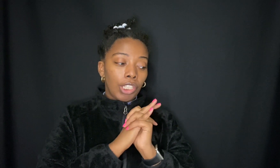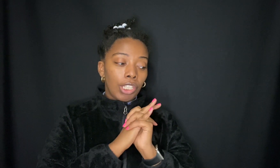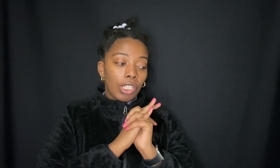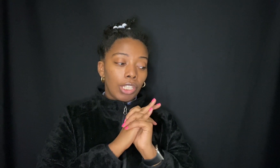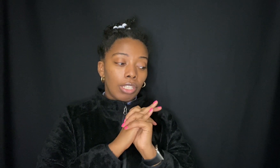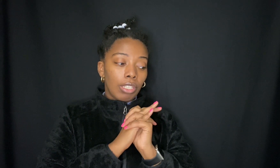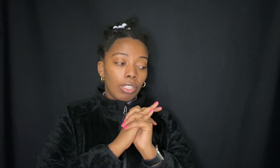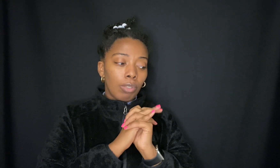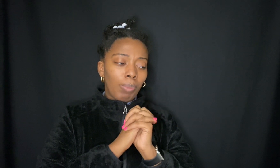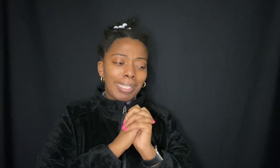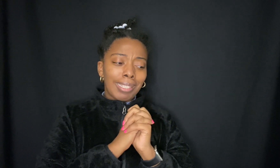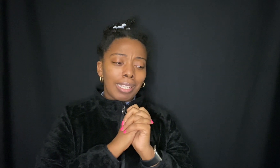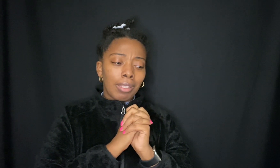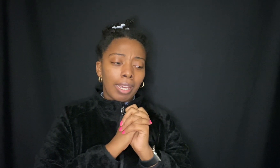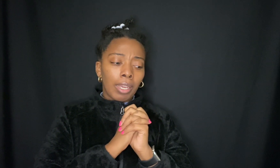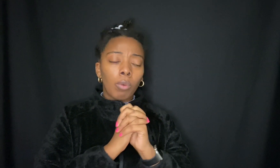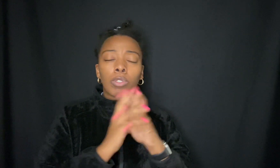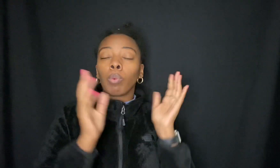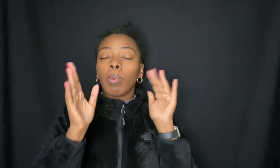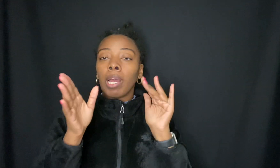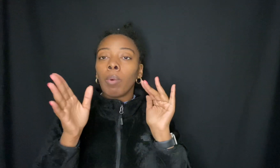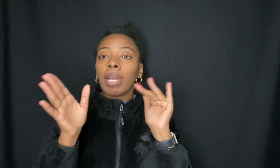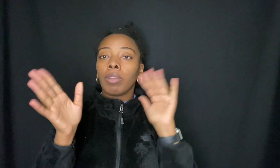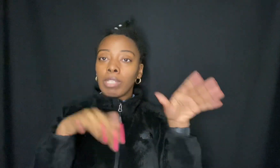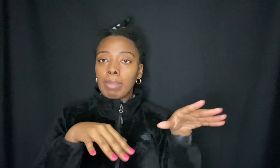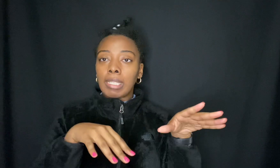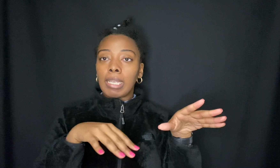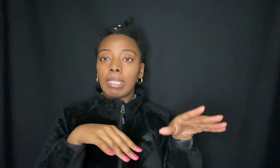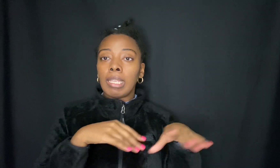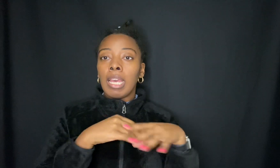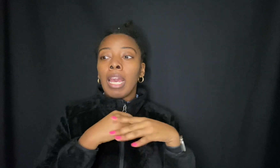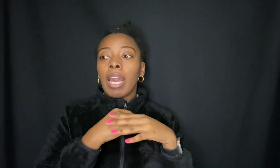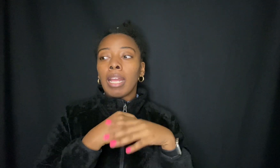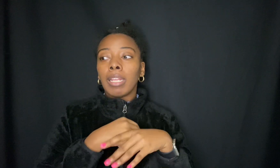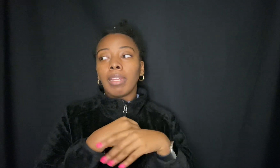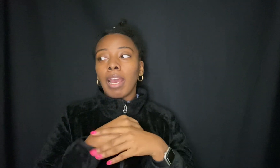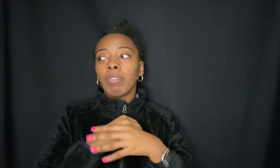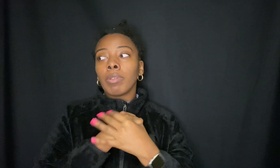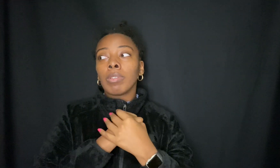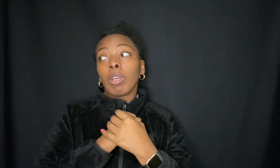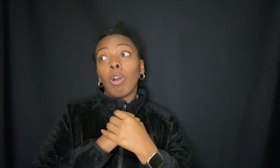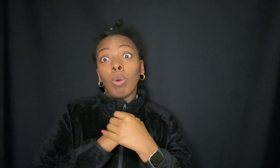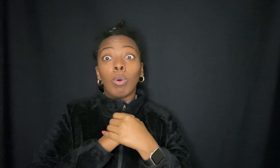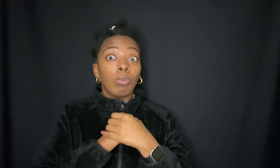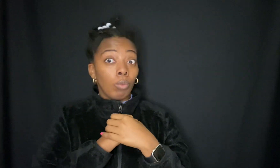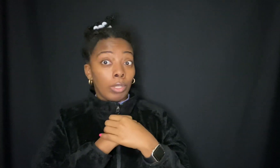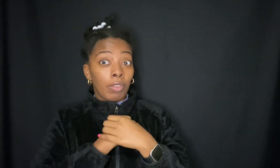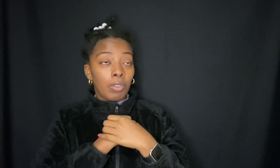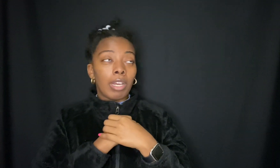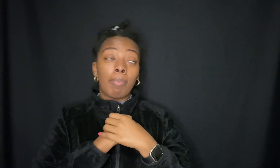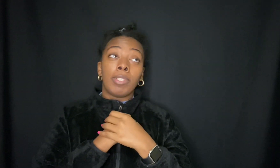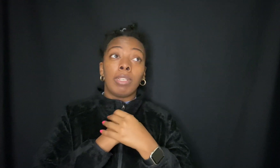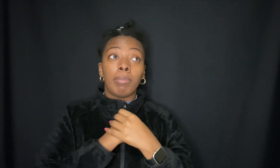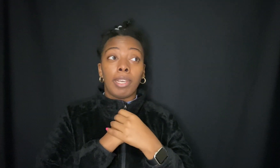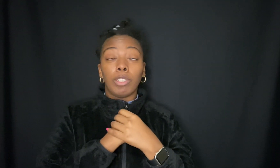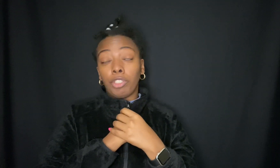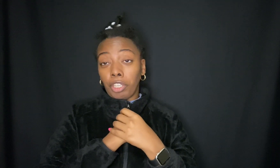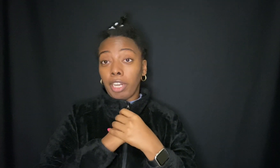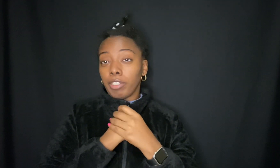basically like so we went out we got the christmas things and then day after it's like oh what have you accomplished and i'm like shit i just